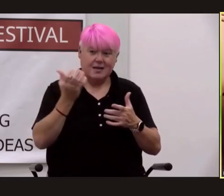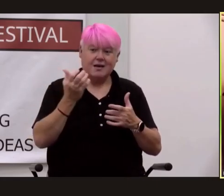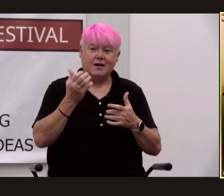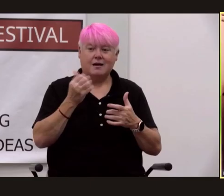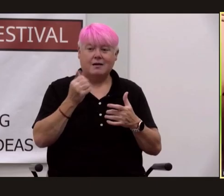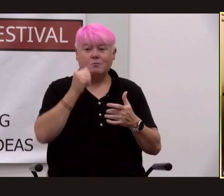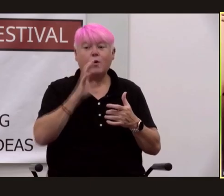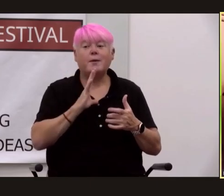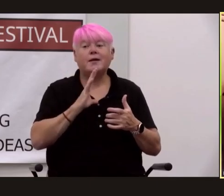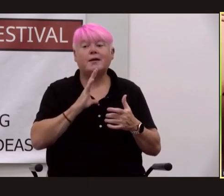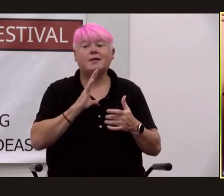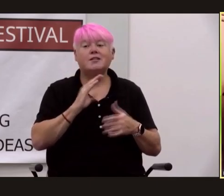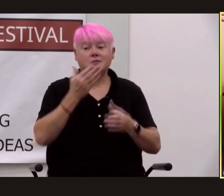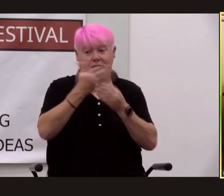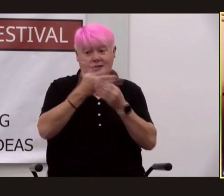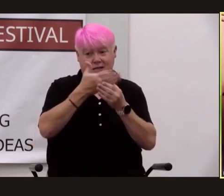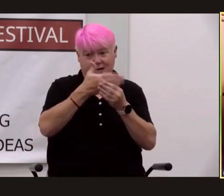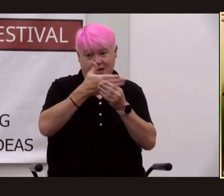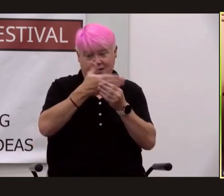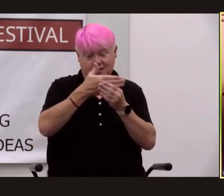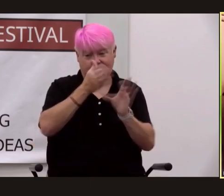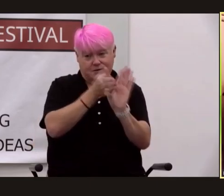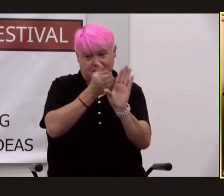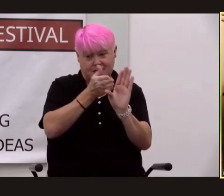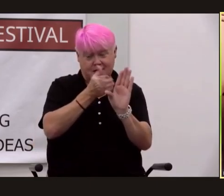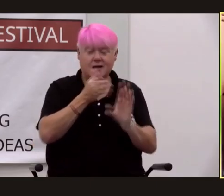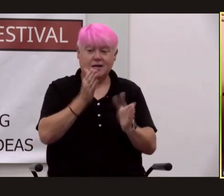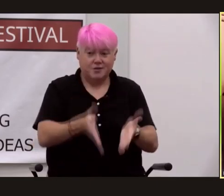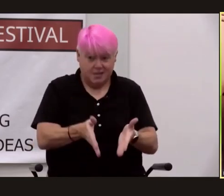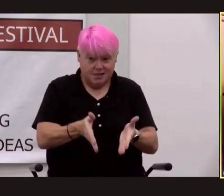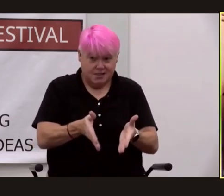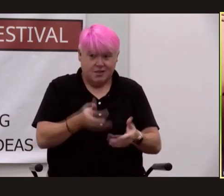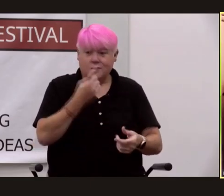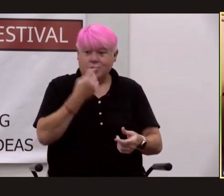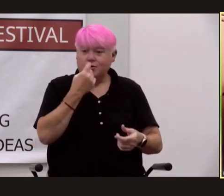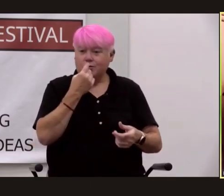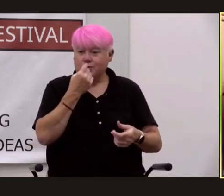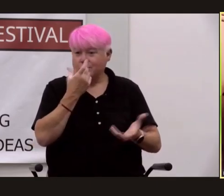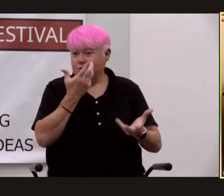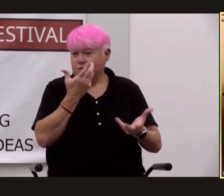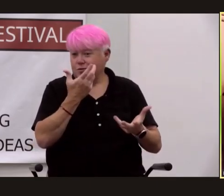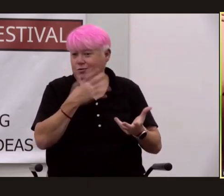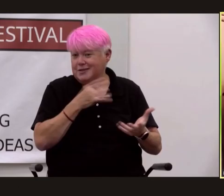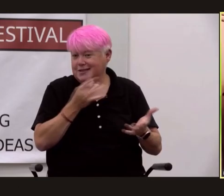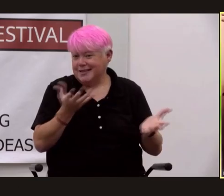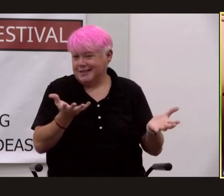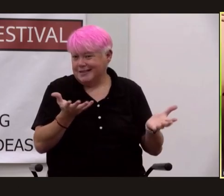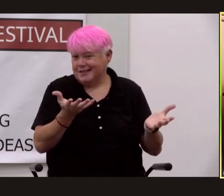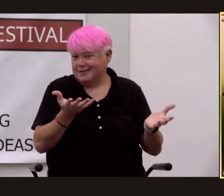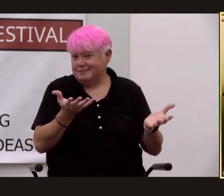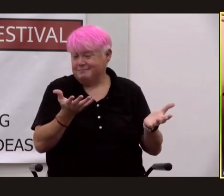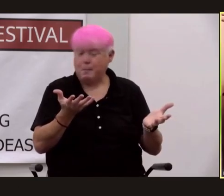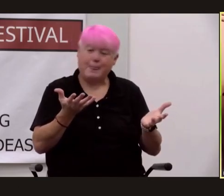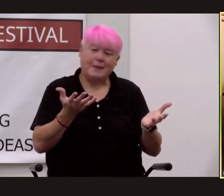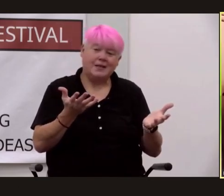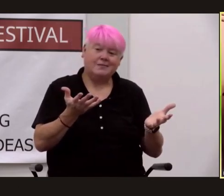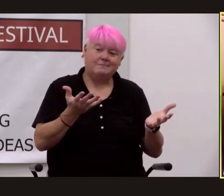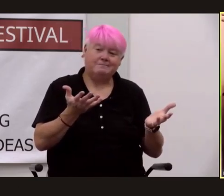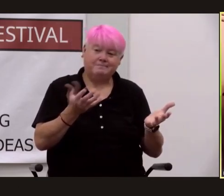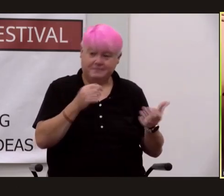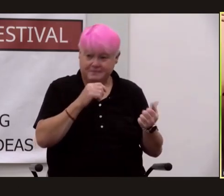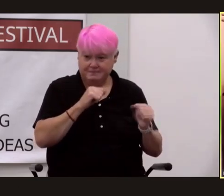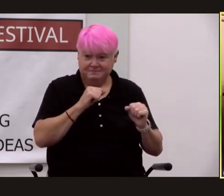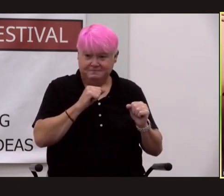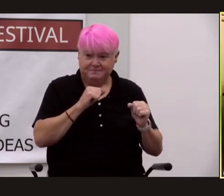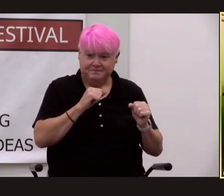psychiatrist who herself like many a person i know i i did psychology at university or as an undergraduate